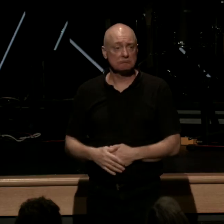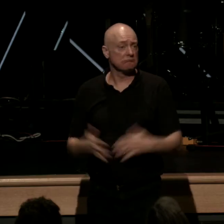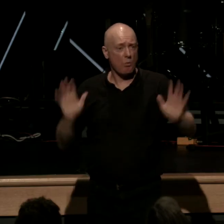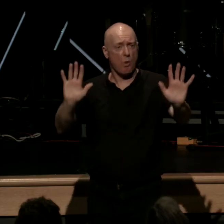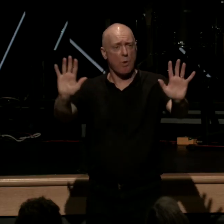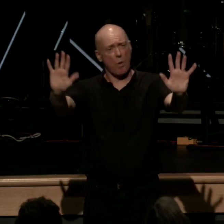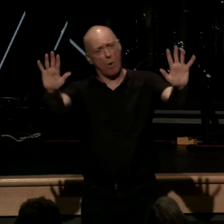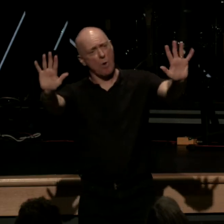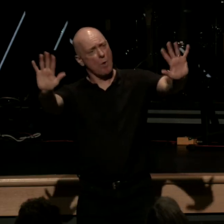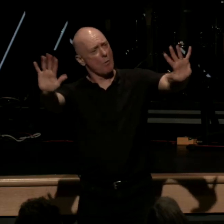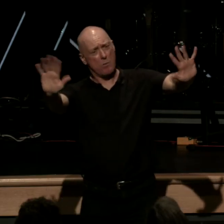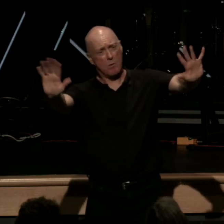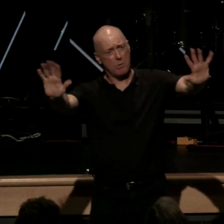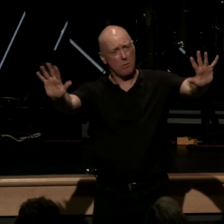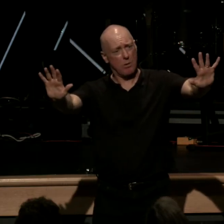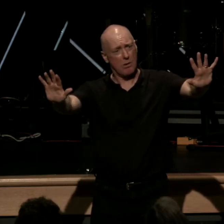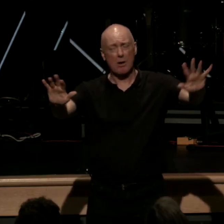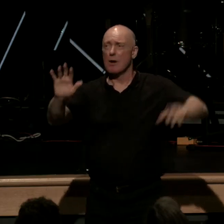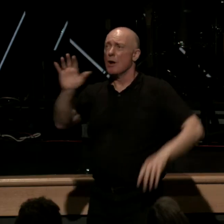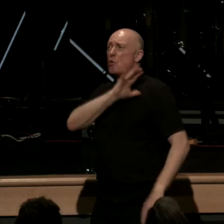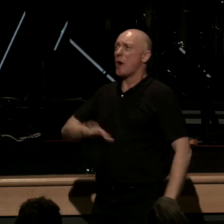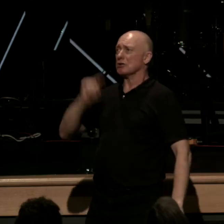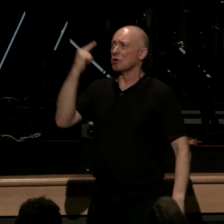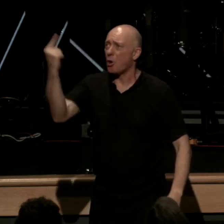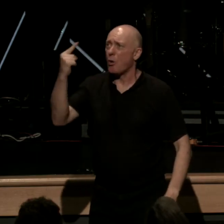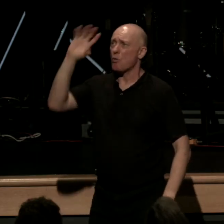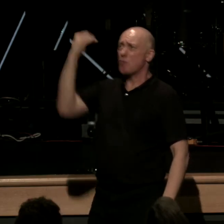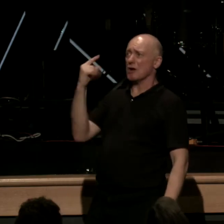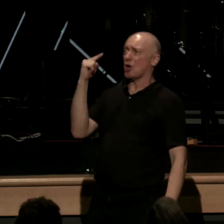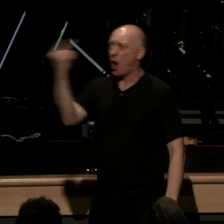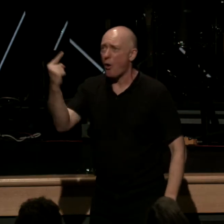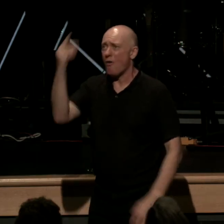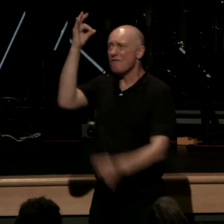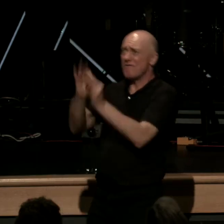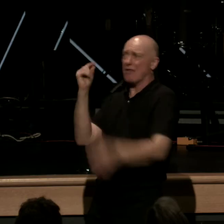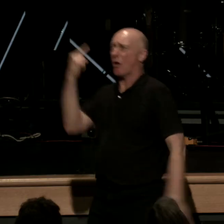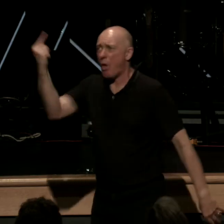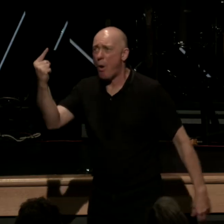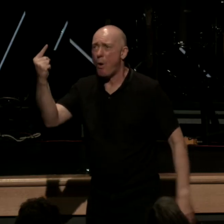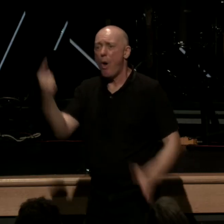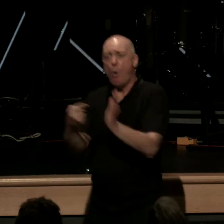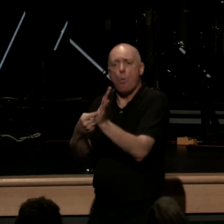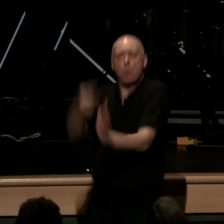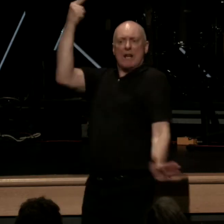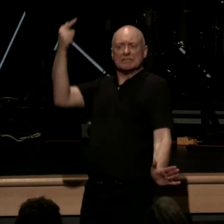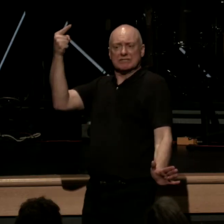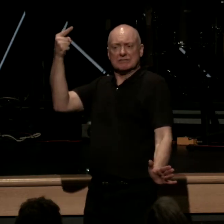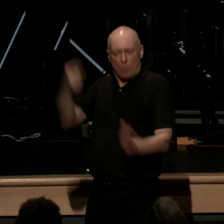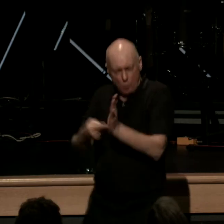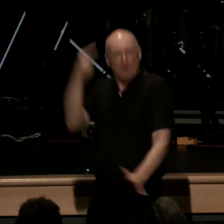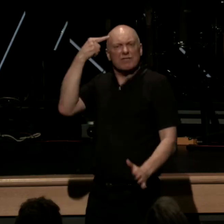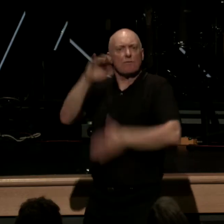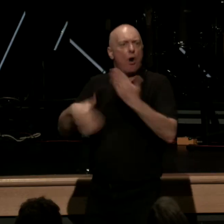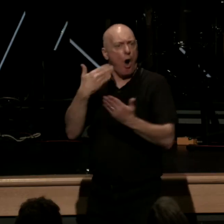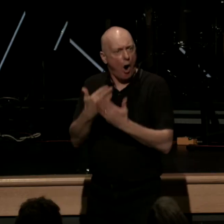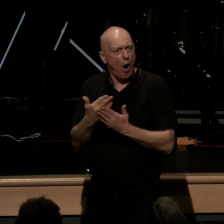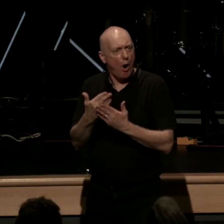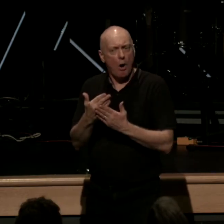whoa solo Christo solo gratia solo fide no no no once for all unitary salvation all or